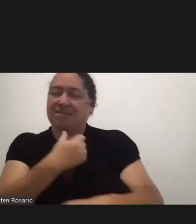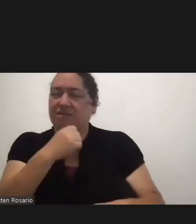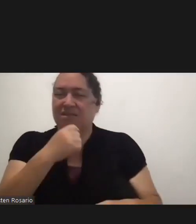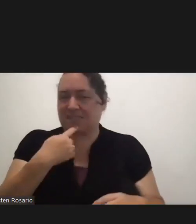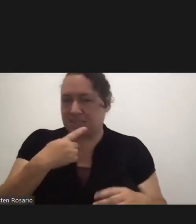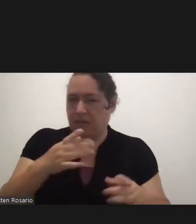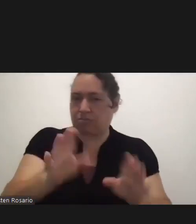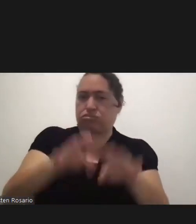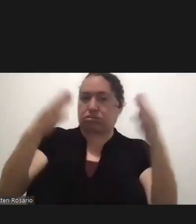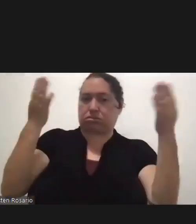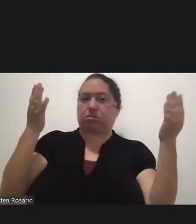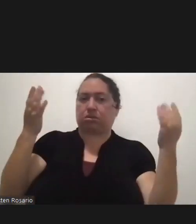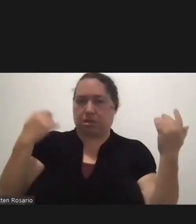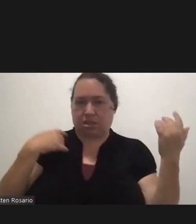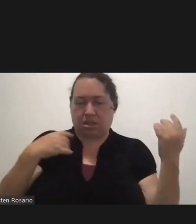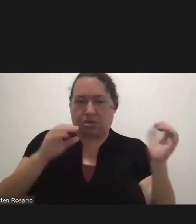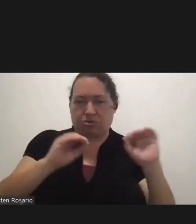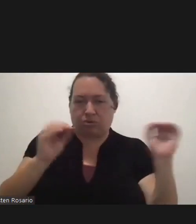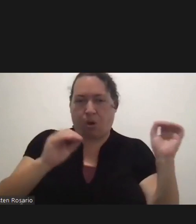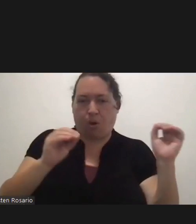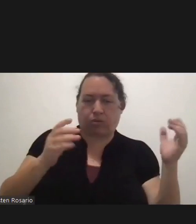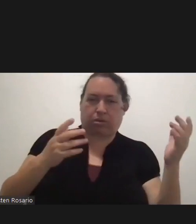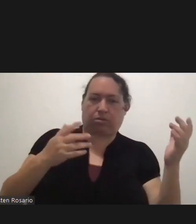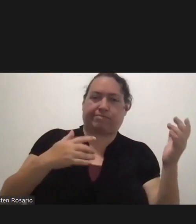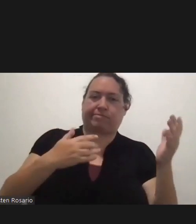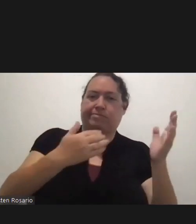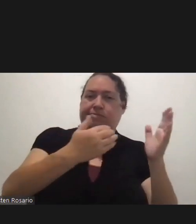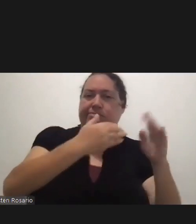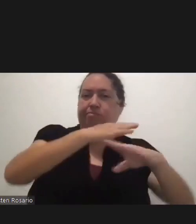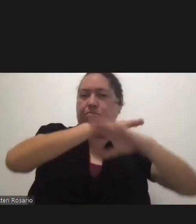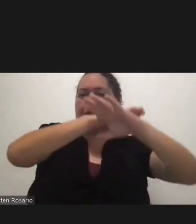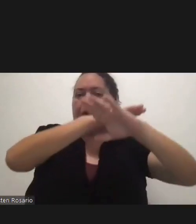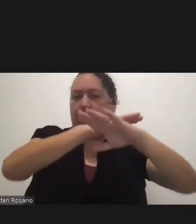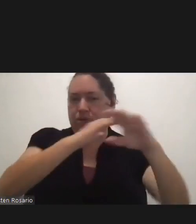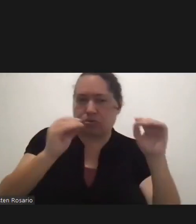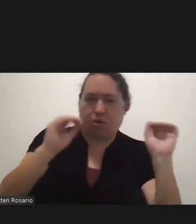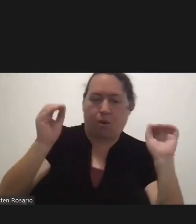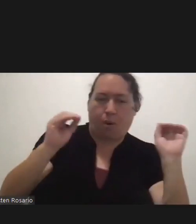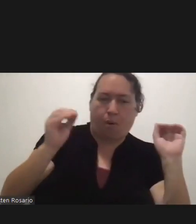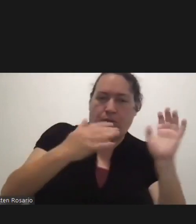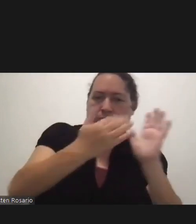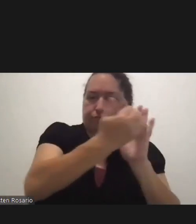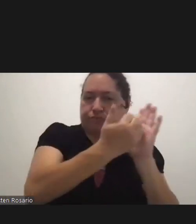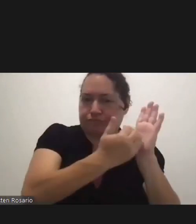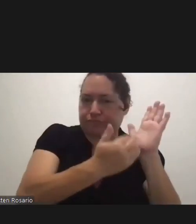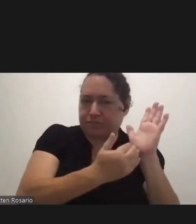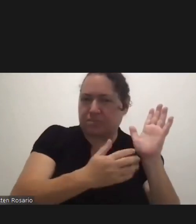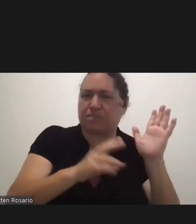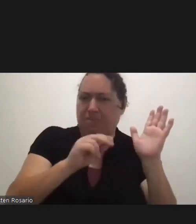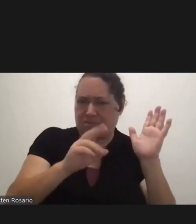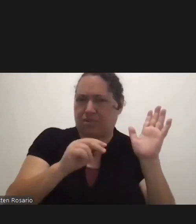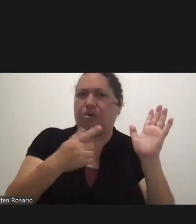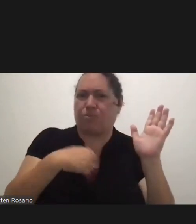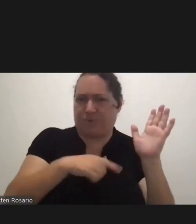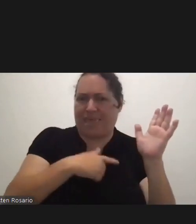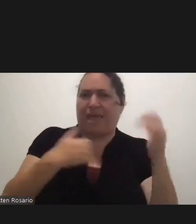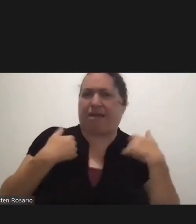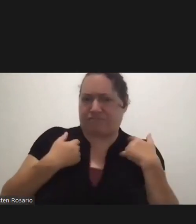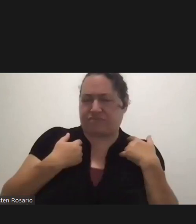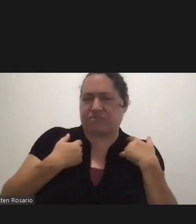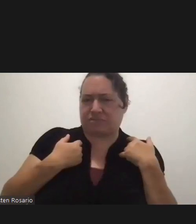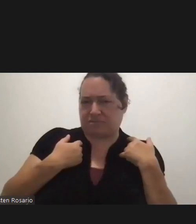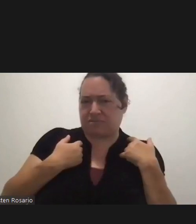without any preventive measures or barriers that would protect our people. We are also